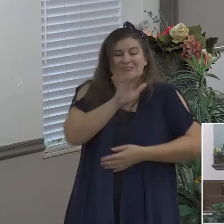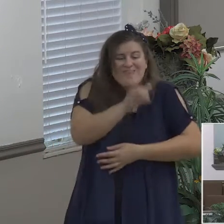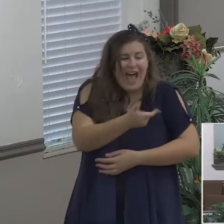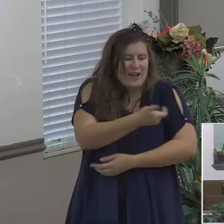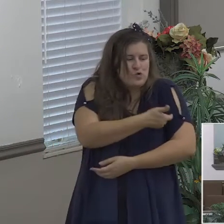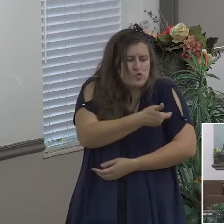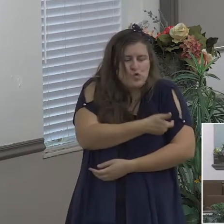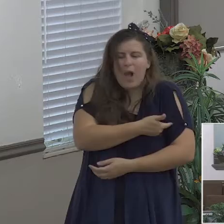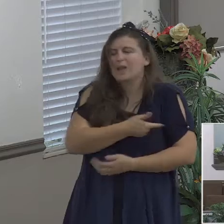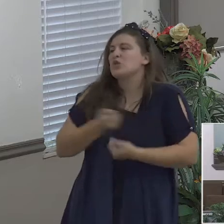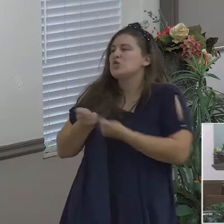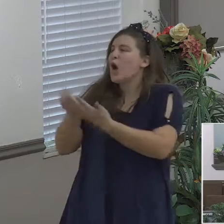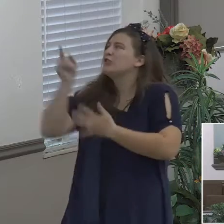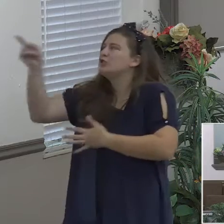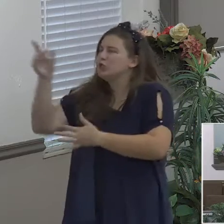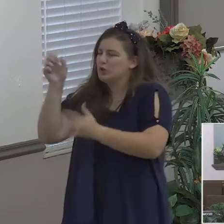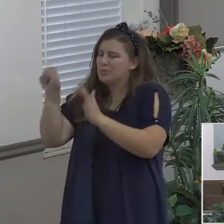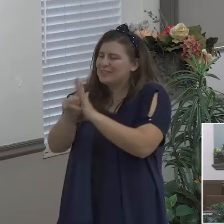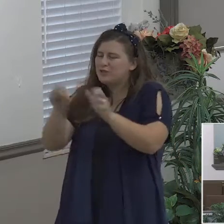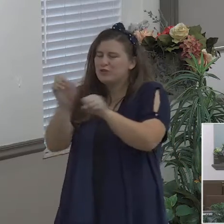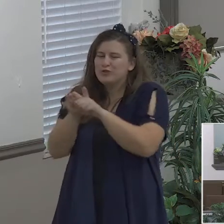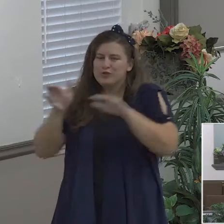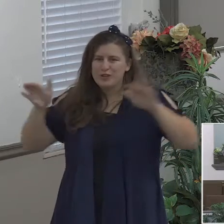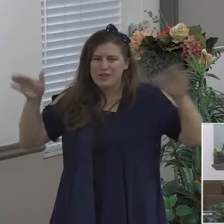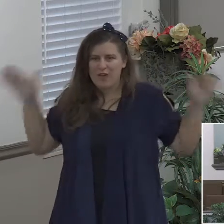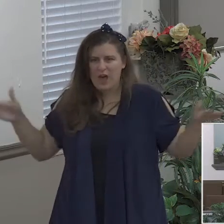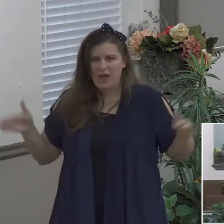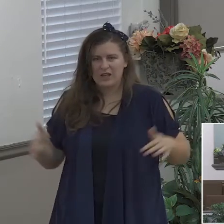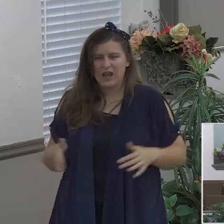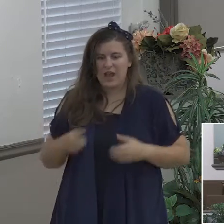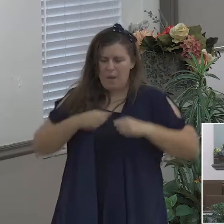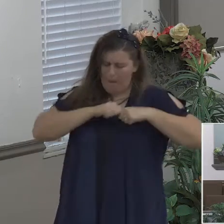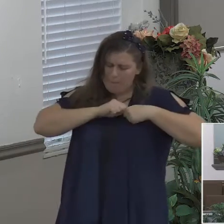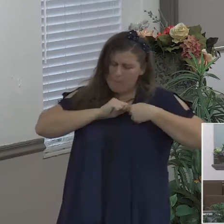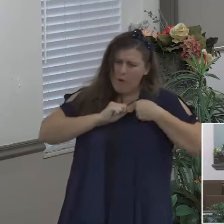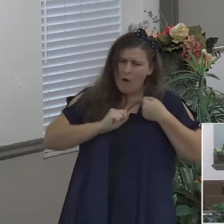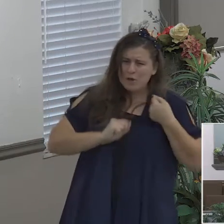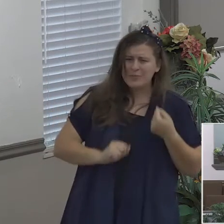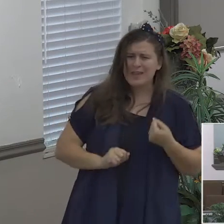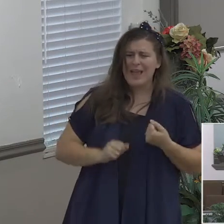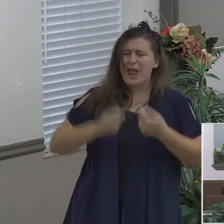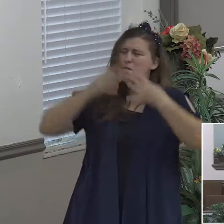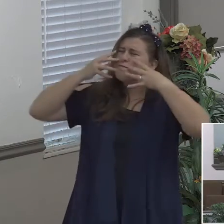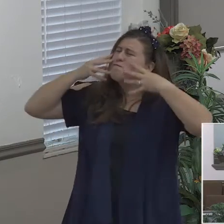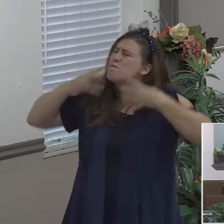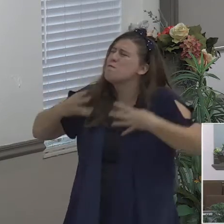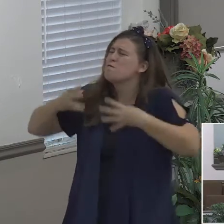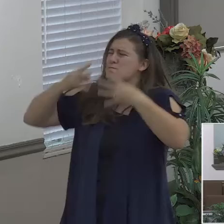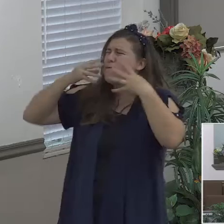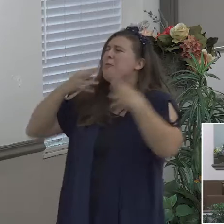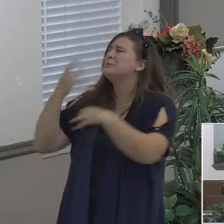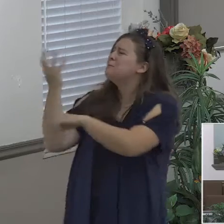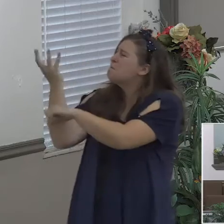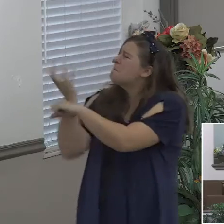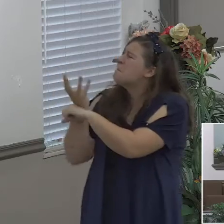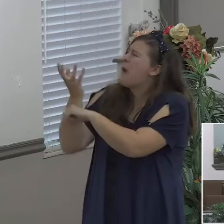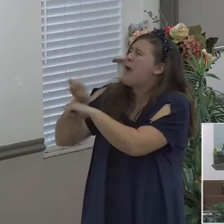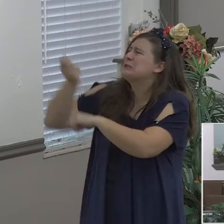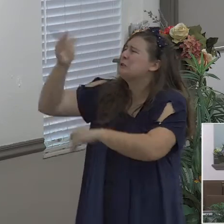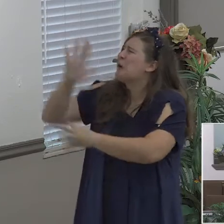and I wept and cried and begged God to deliver me and guess what